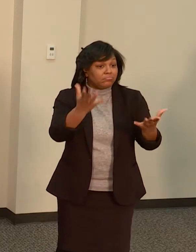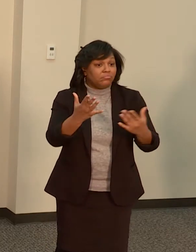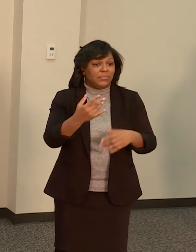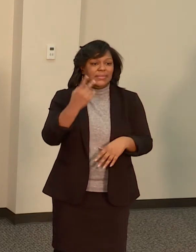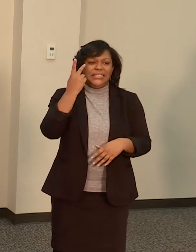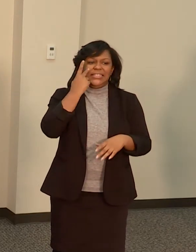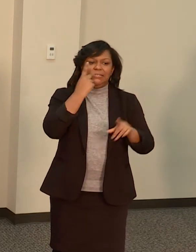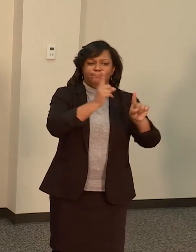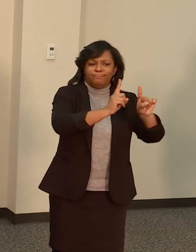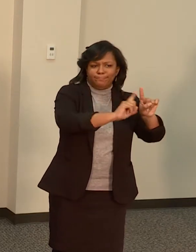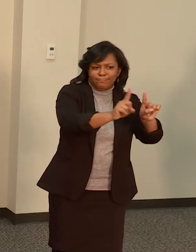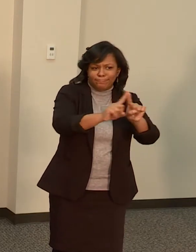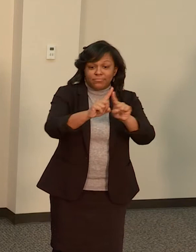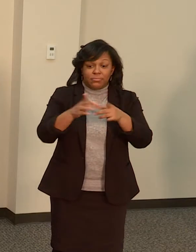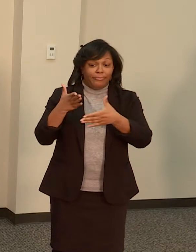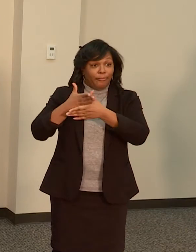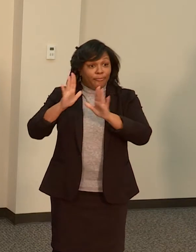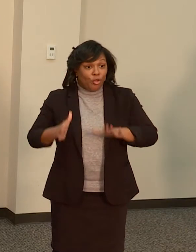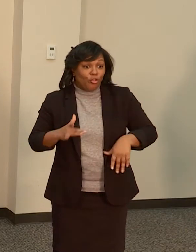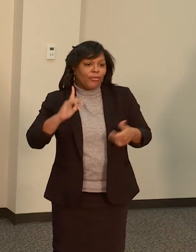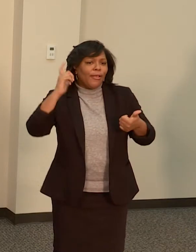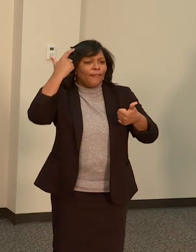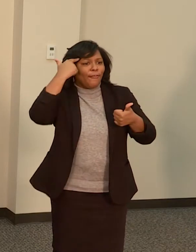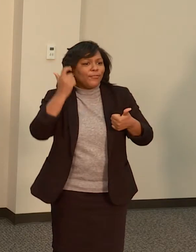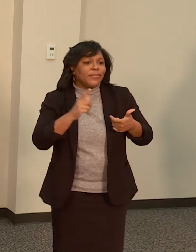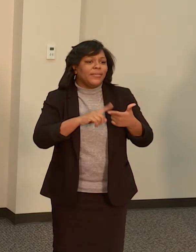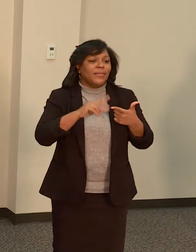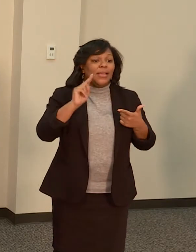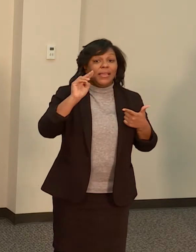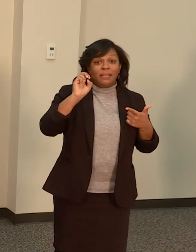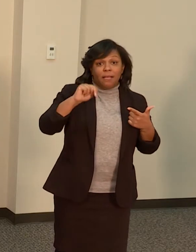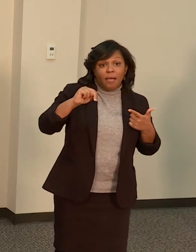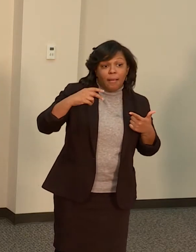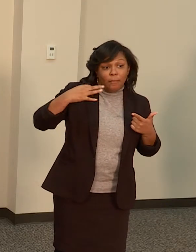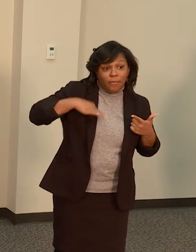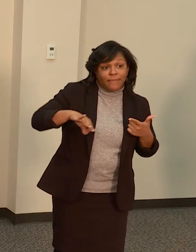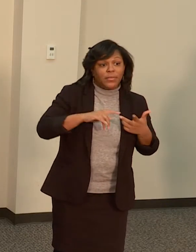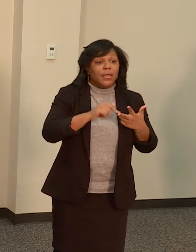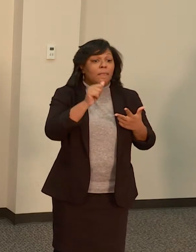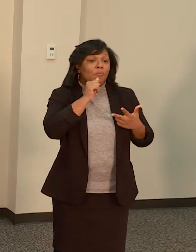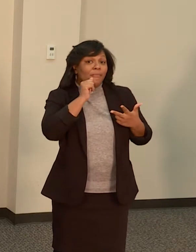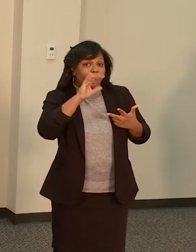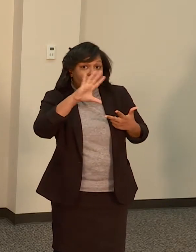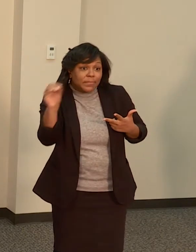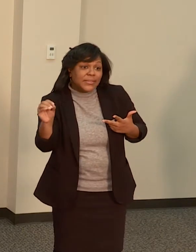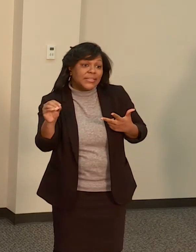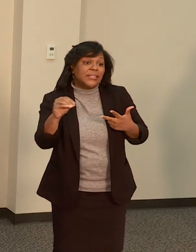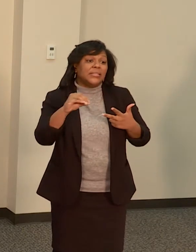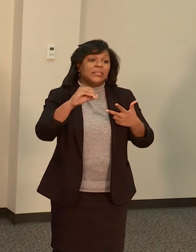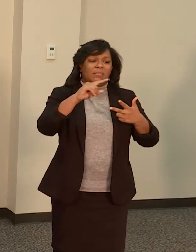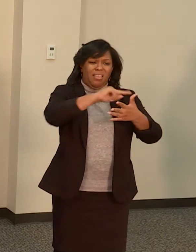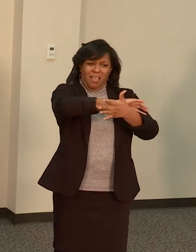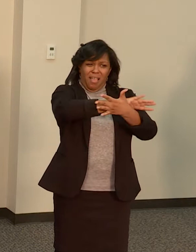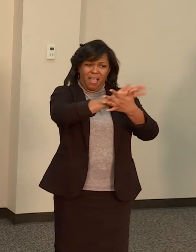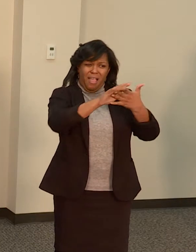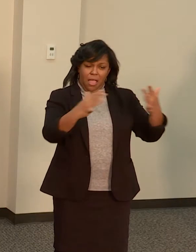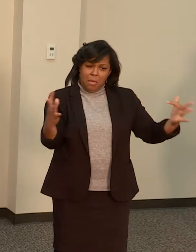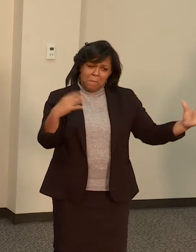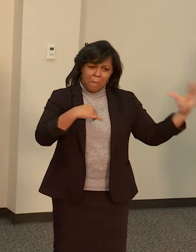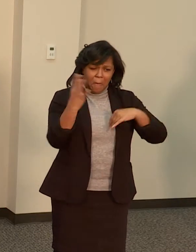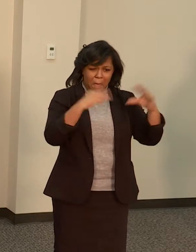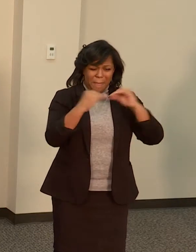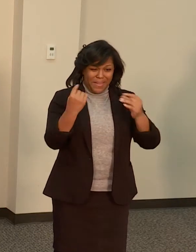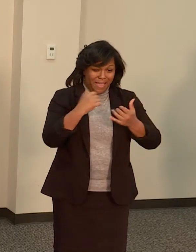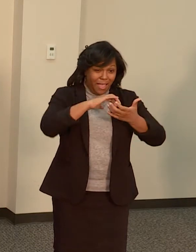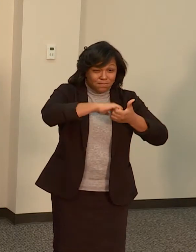government, non-private, and private sector all working together. This is a collective effort that needs everyone at the table.